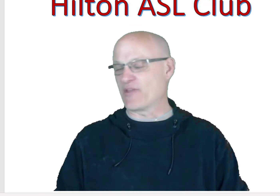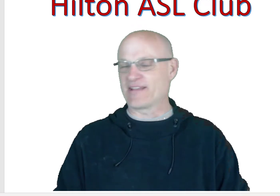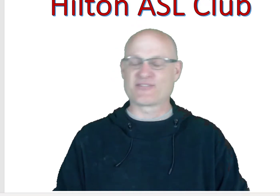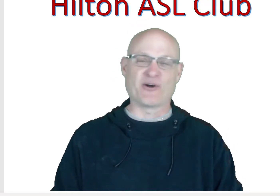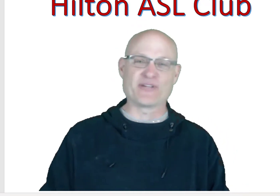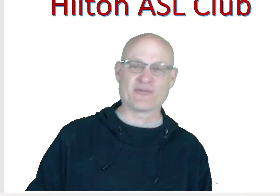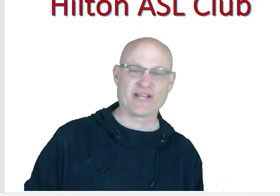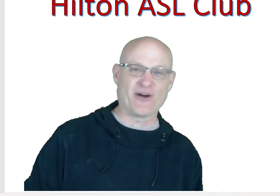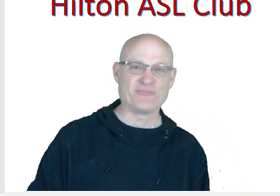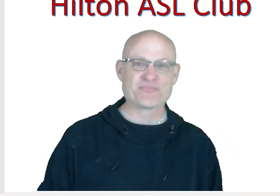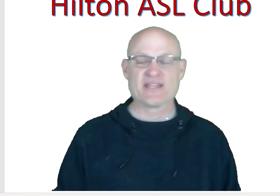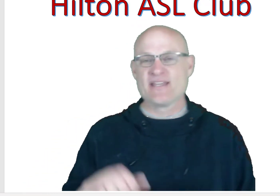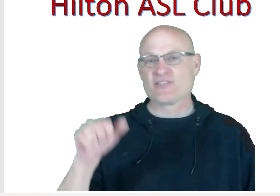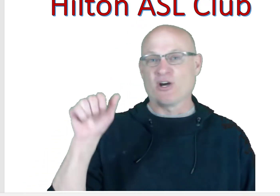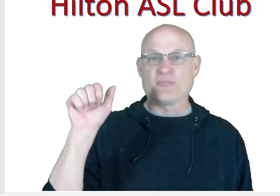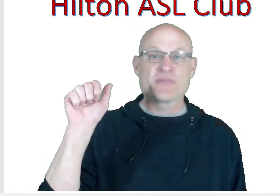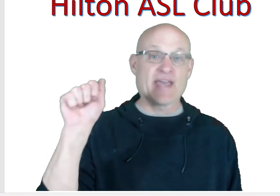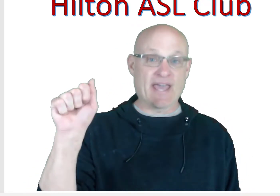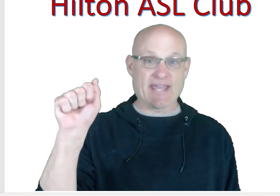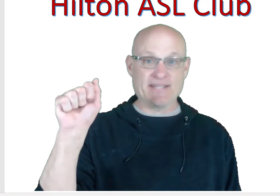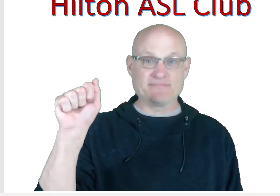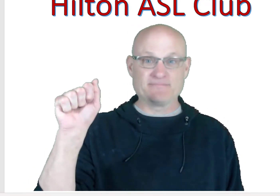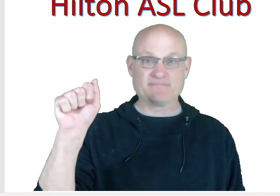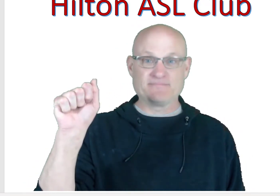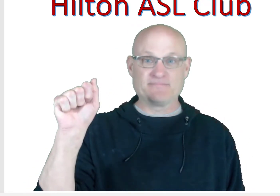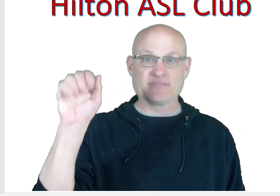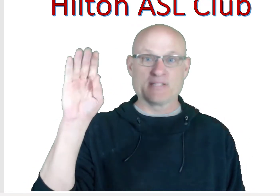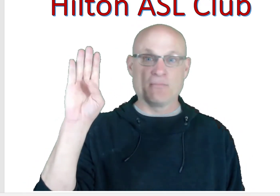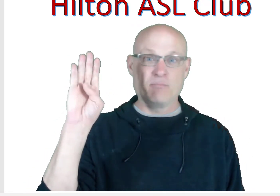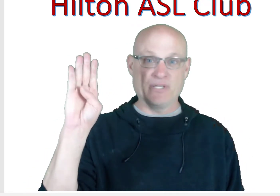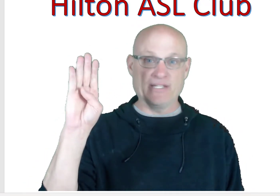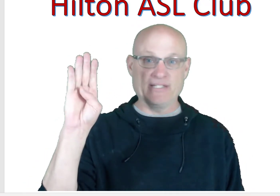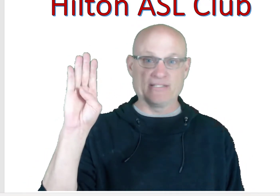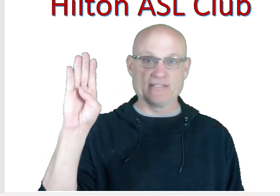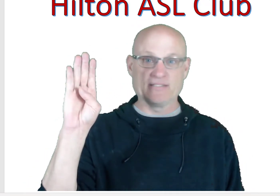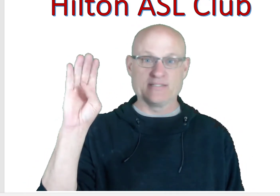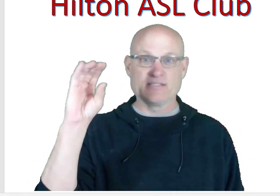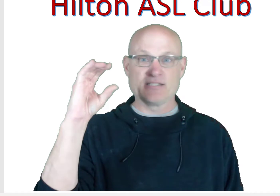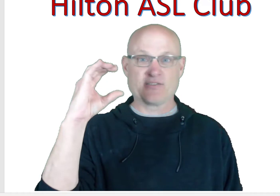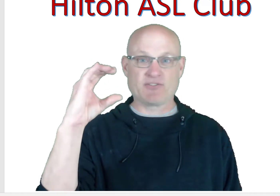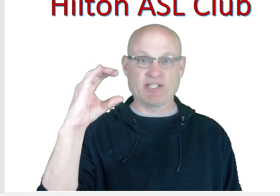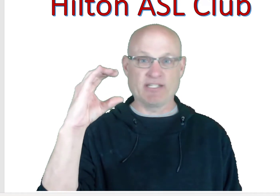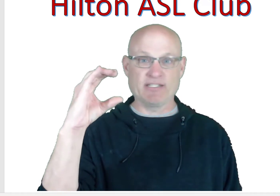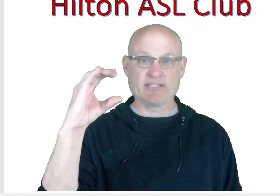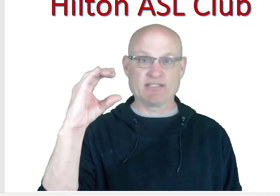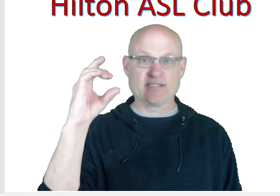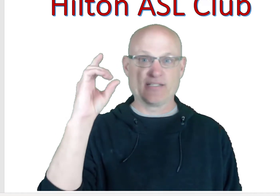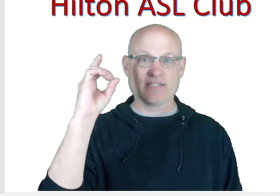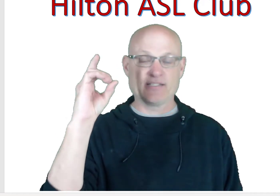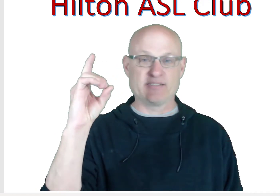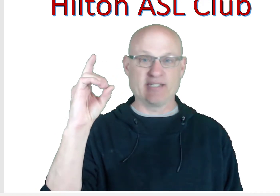that. So, here we go. So, A, B, C, D,